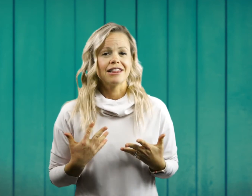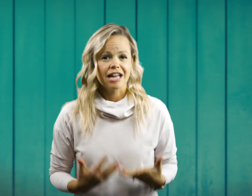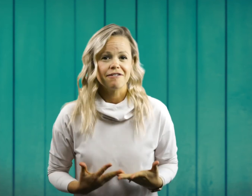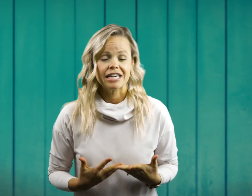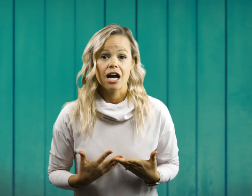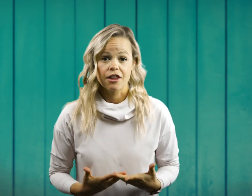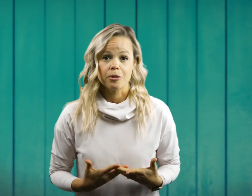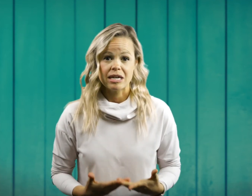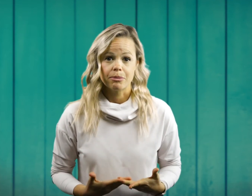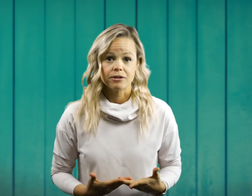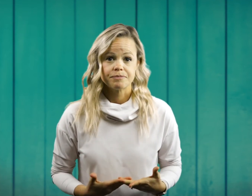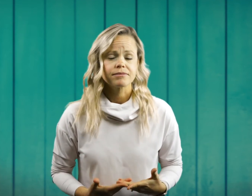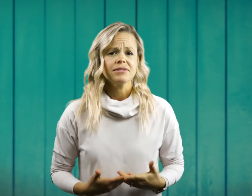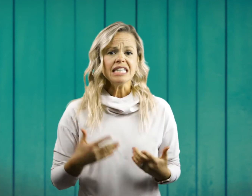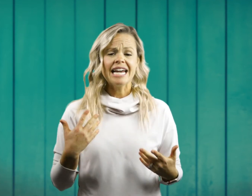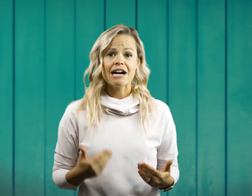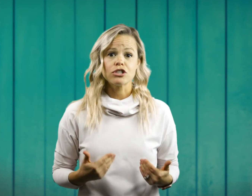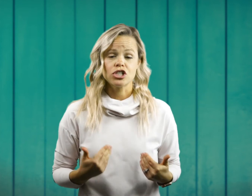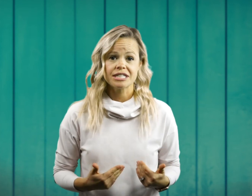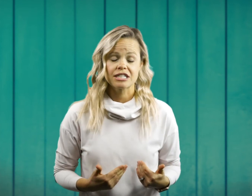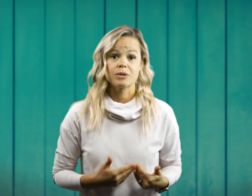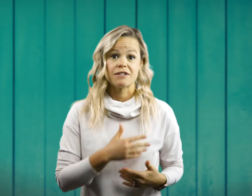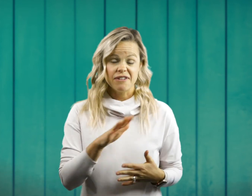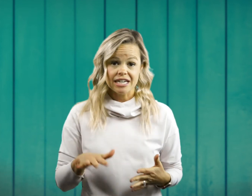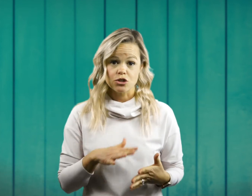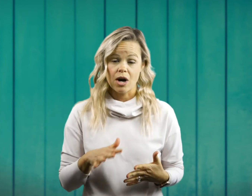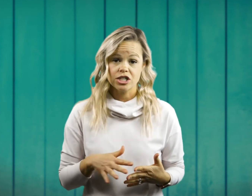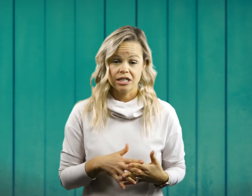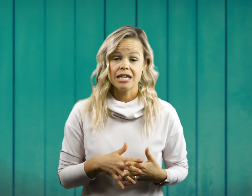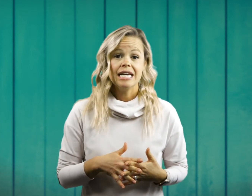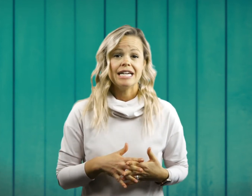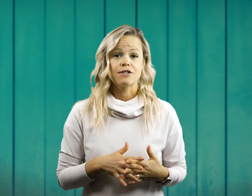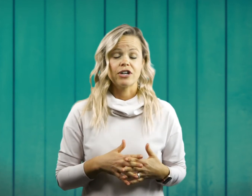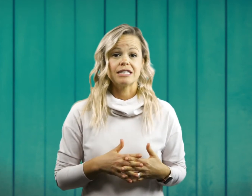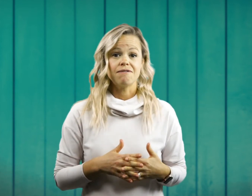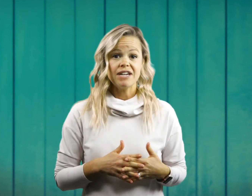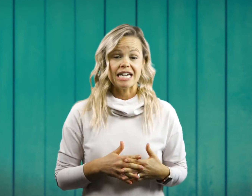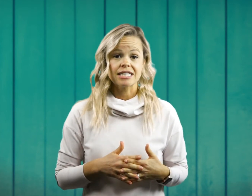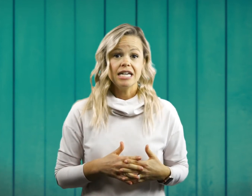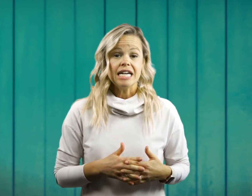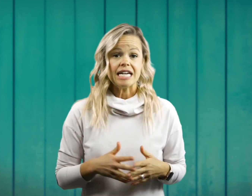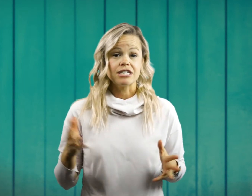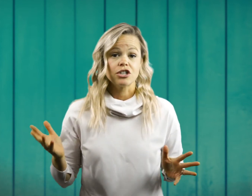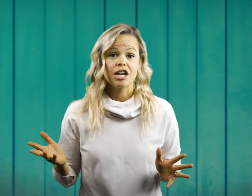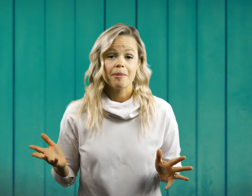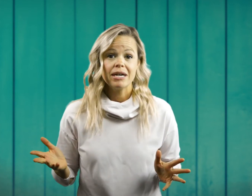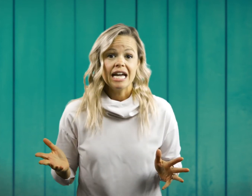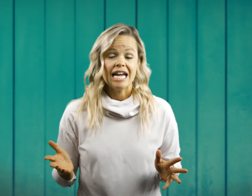loving other people. And after Jesus was finished washing his friend's feet, he stood up and